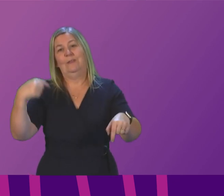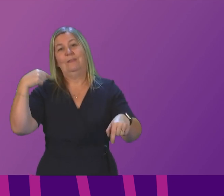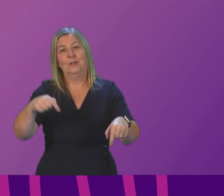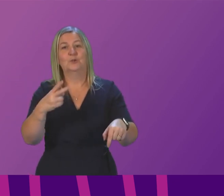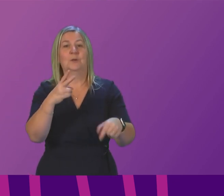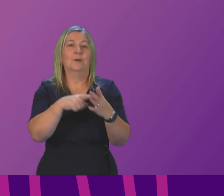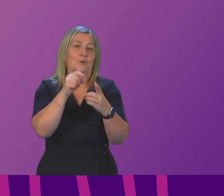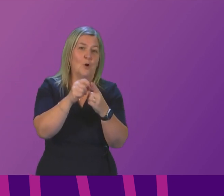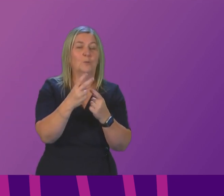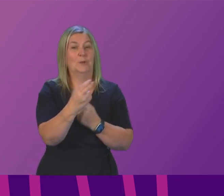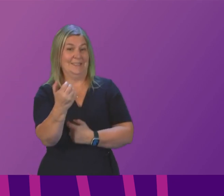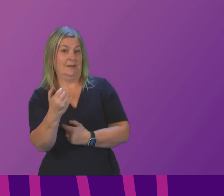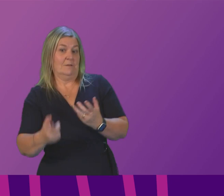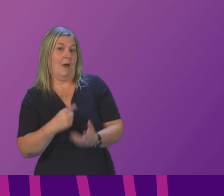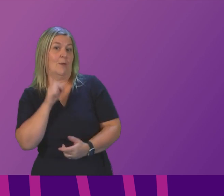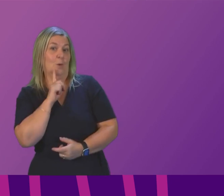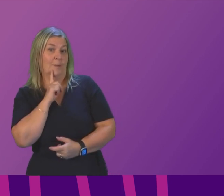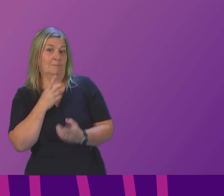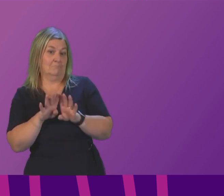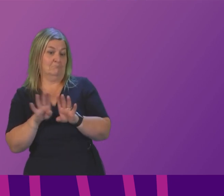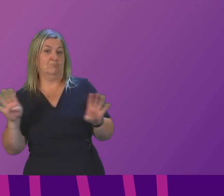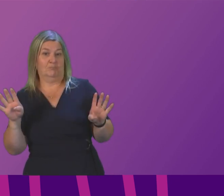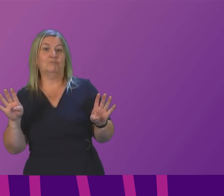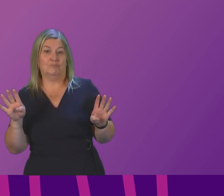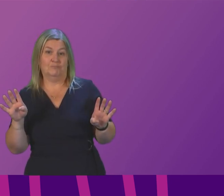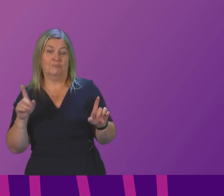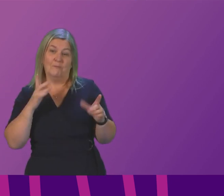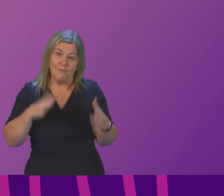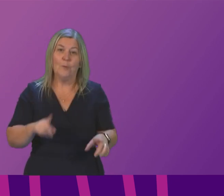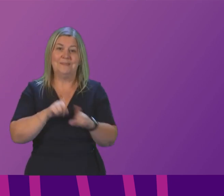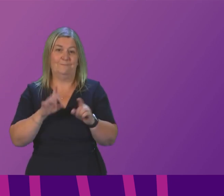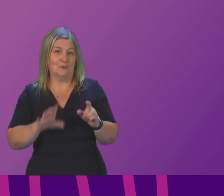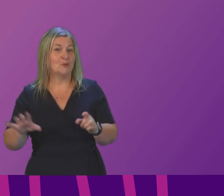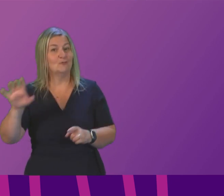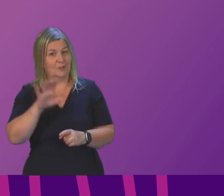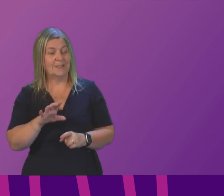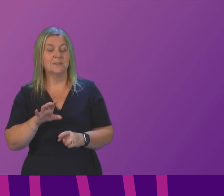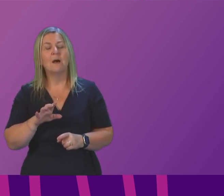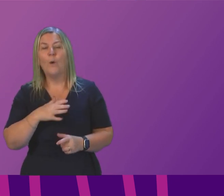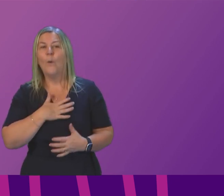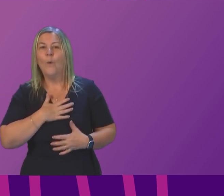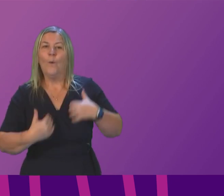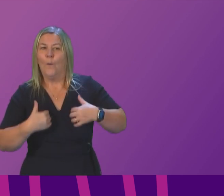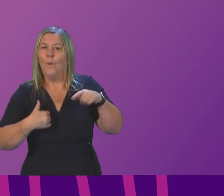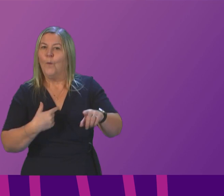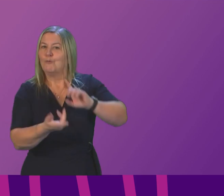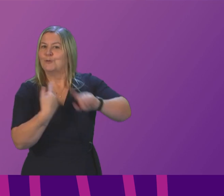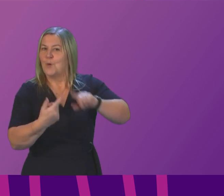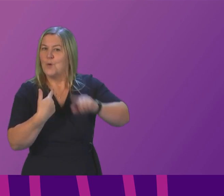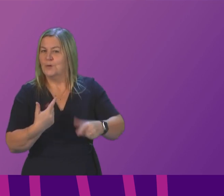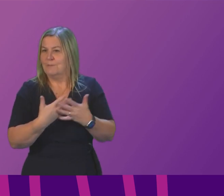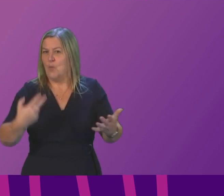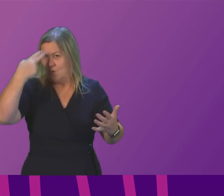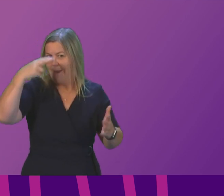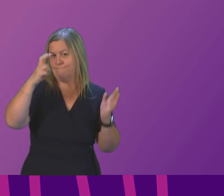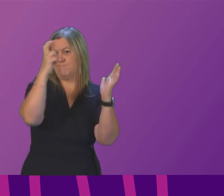did that alongside women leaders from both large and small nations and I have been very encouraged by the response since with more and more signatories from